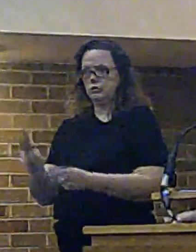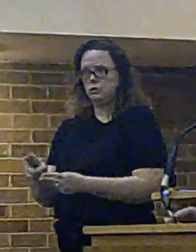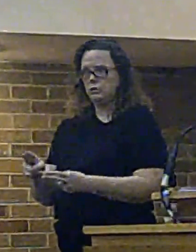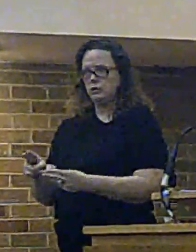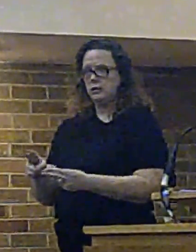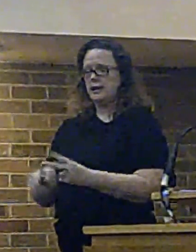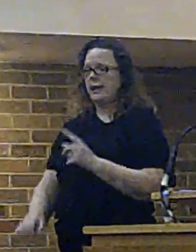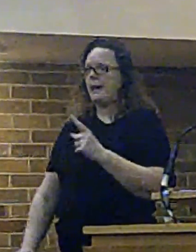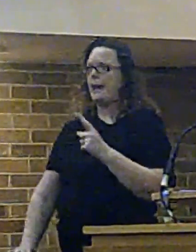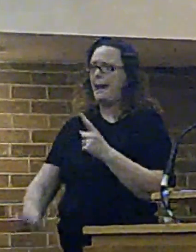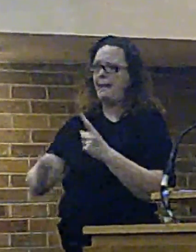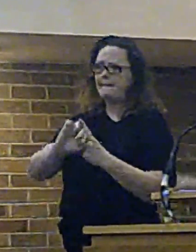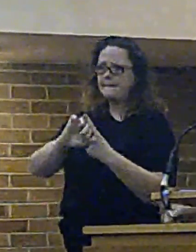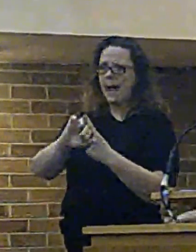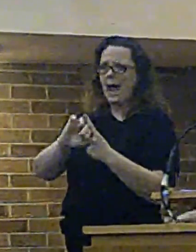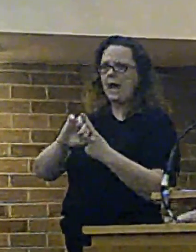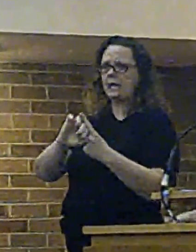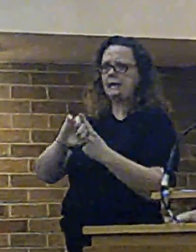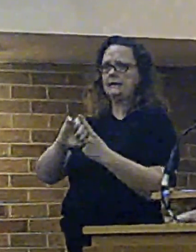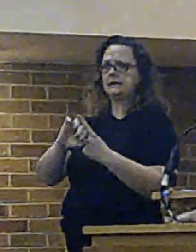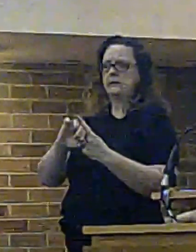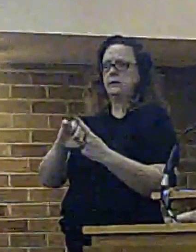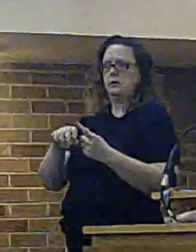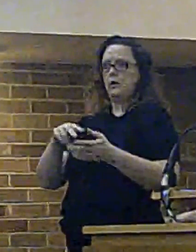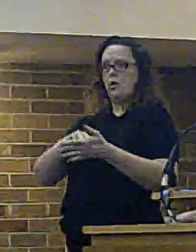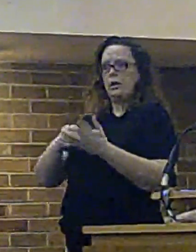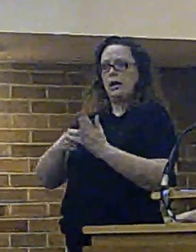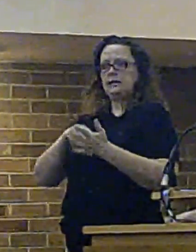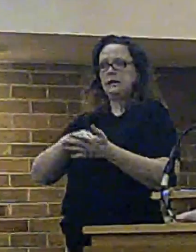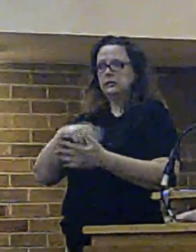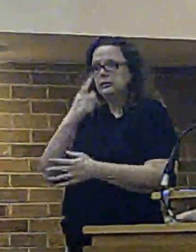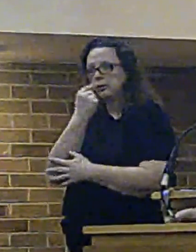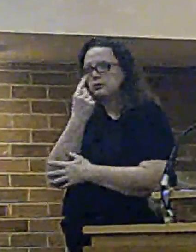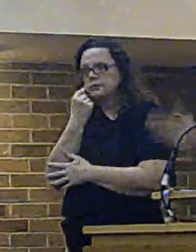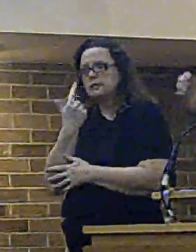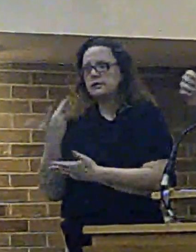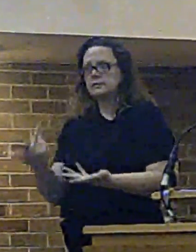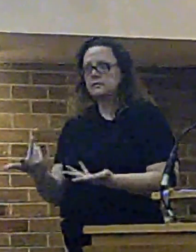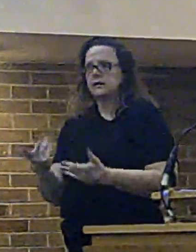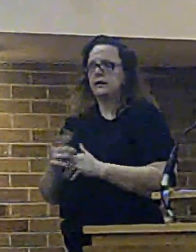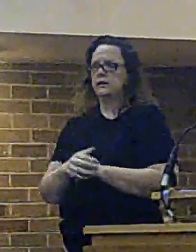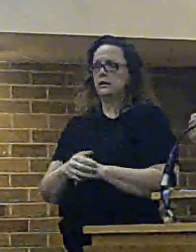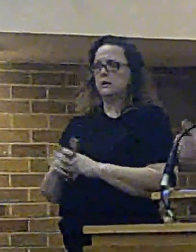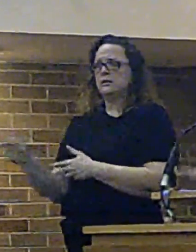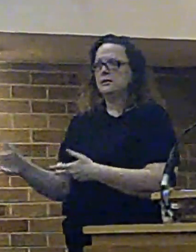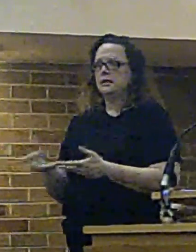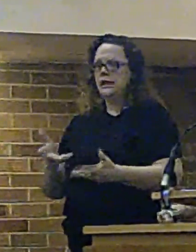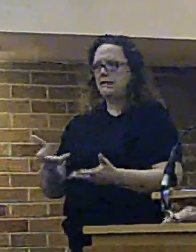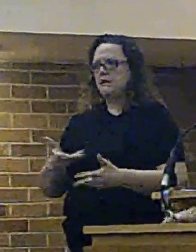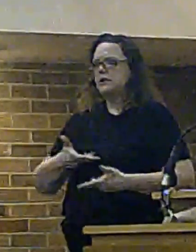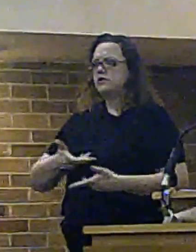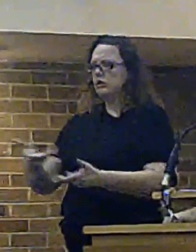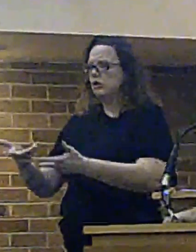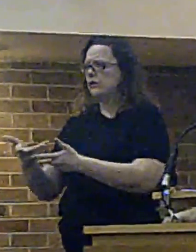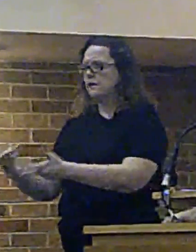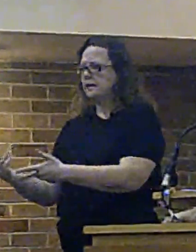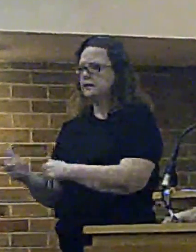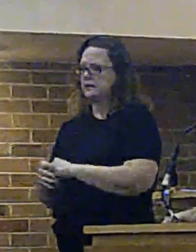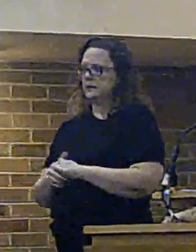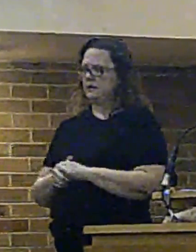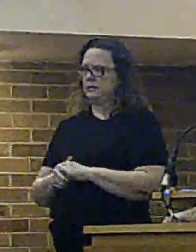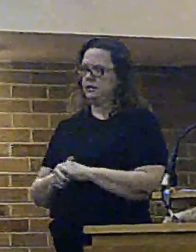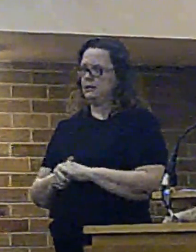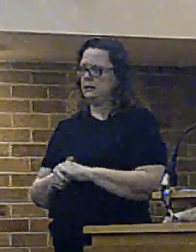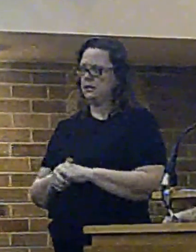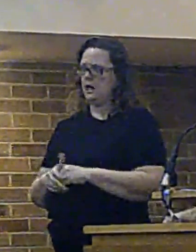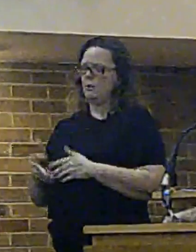capacity. Not least, to try to deliver all of the savings measures that